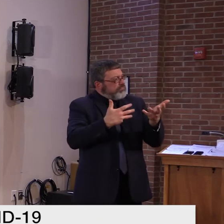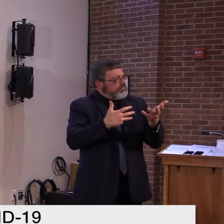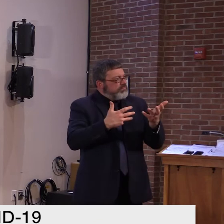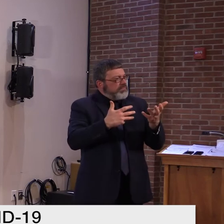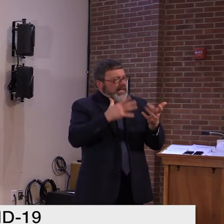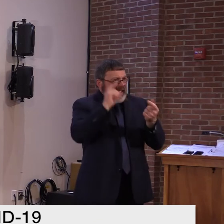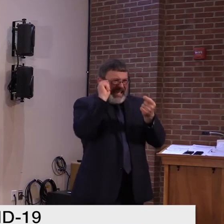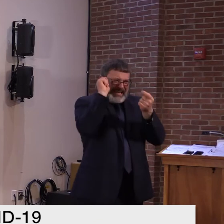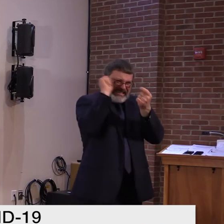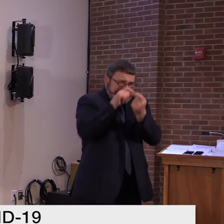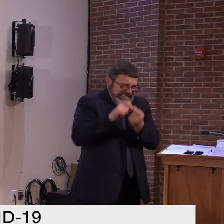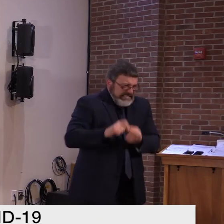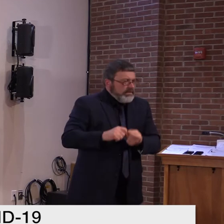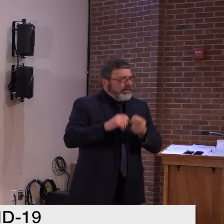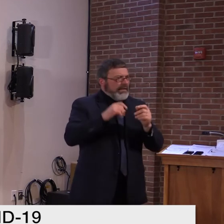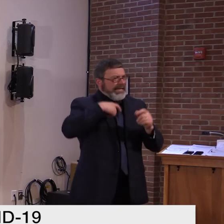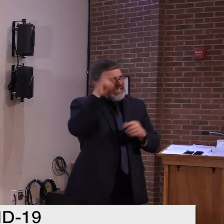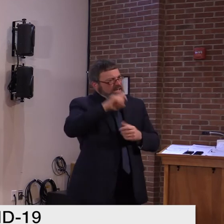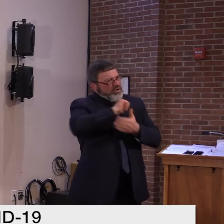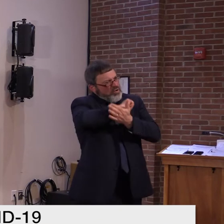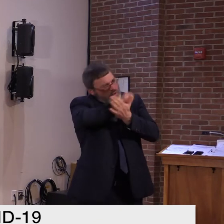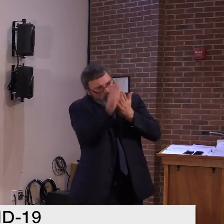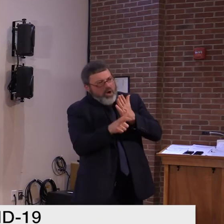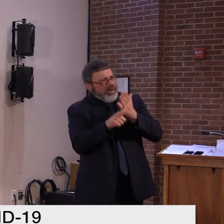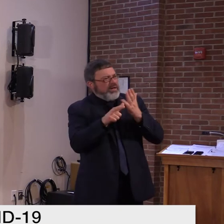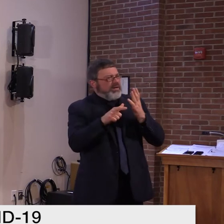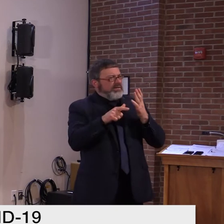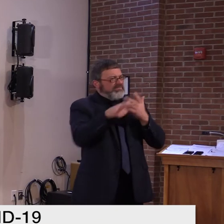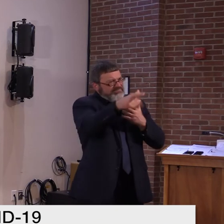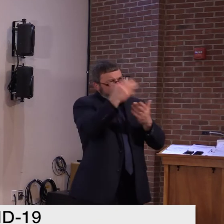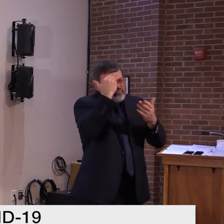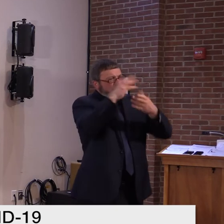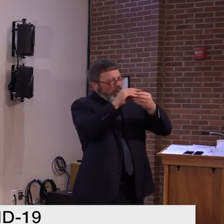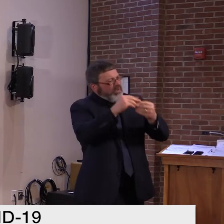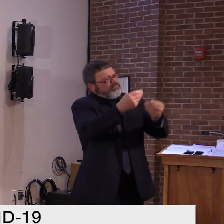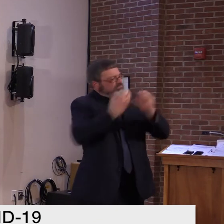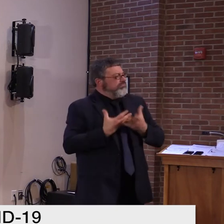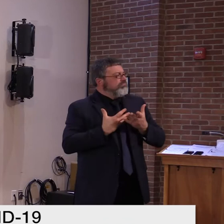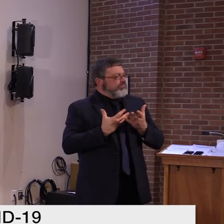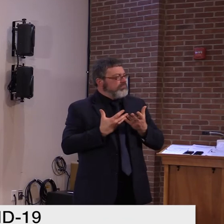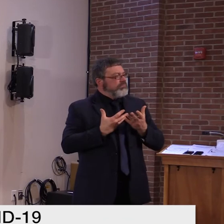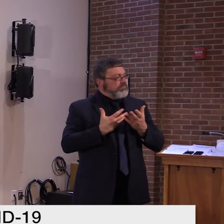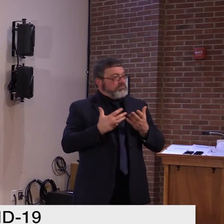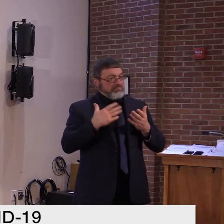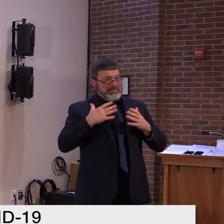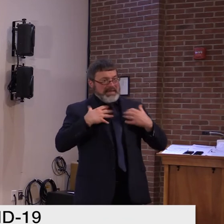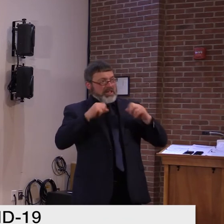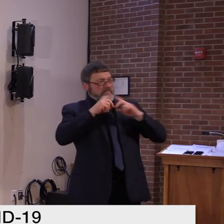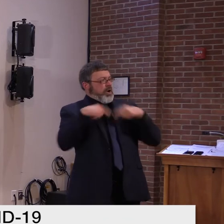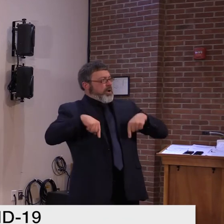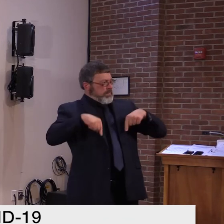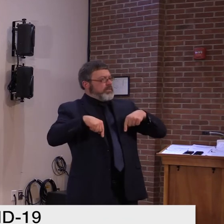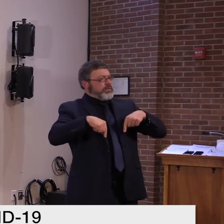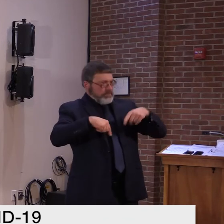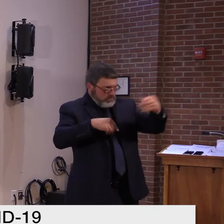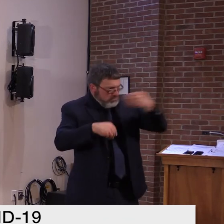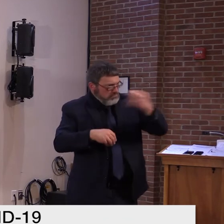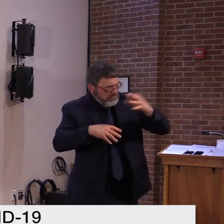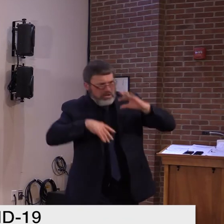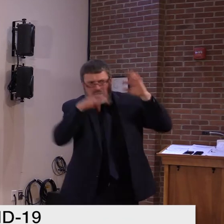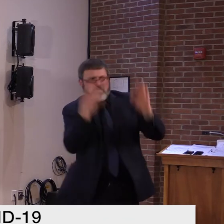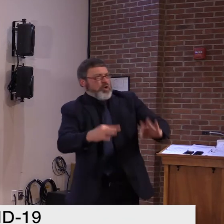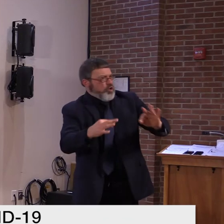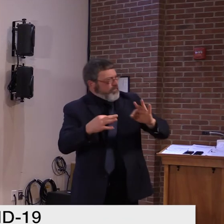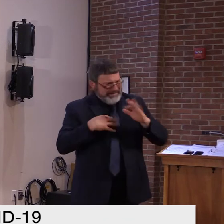tracer and then comply with the recommendations from the health department, in particular, when